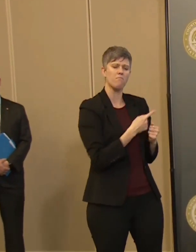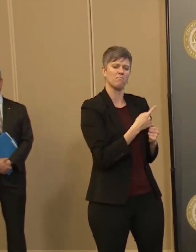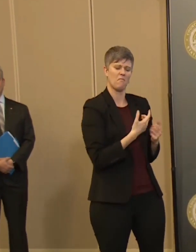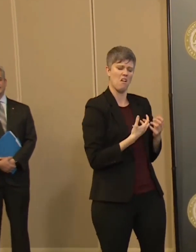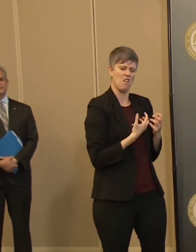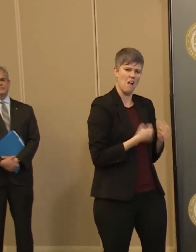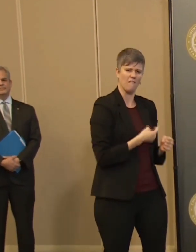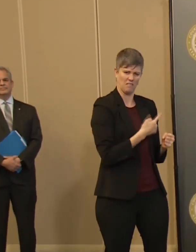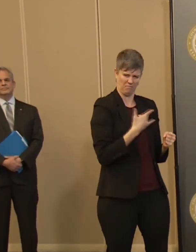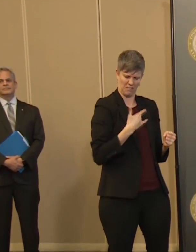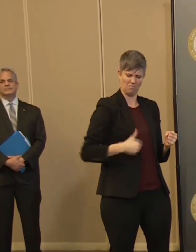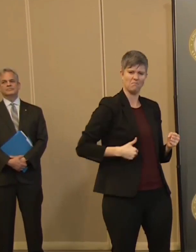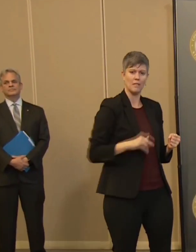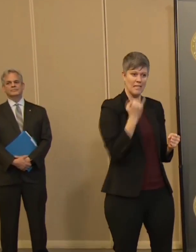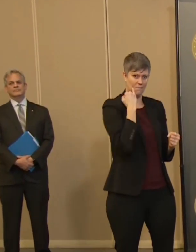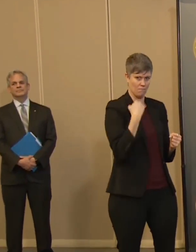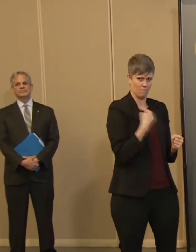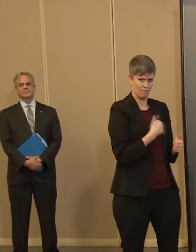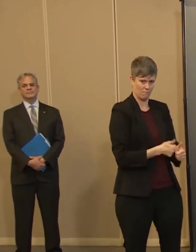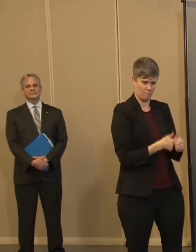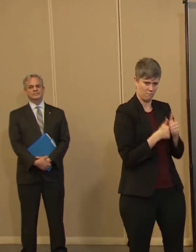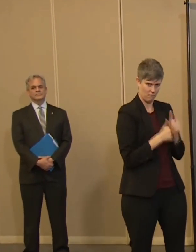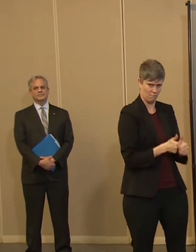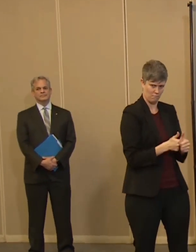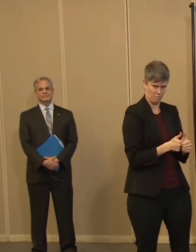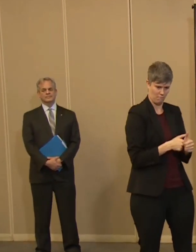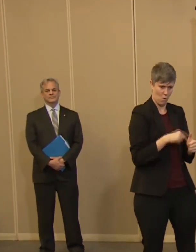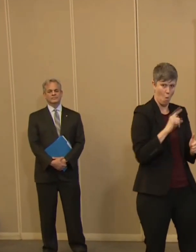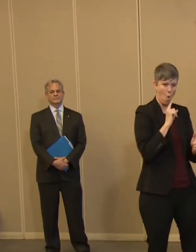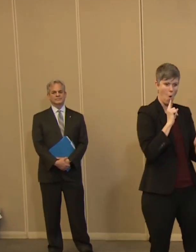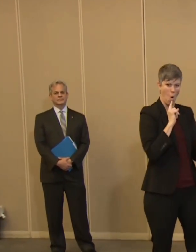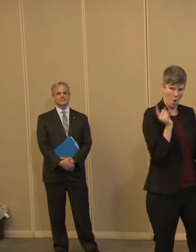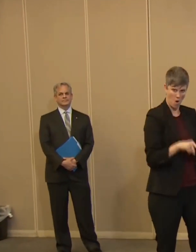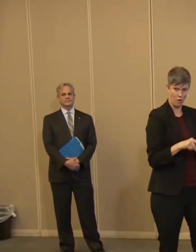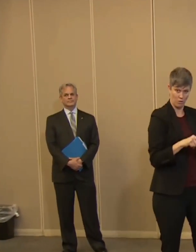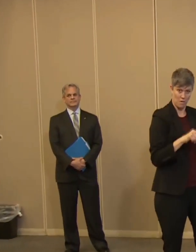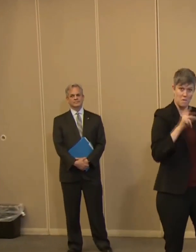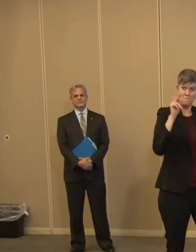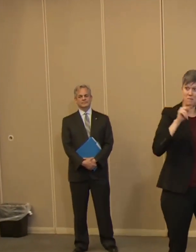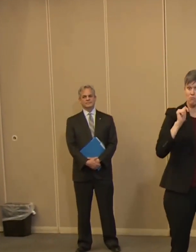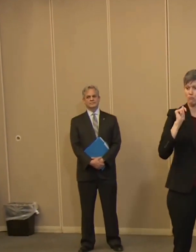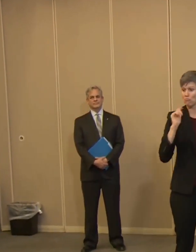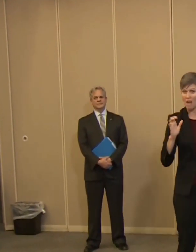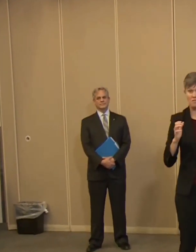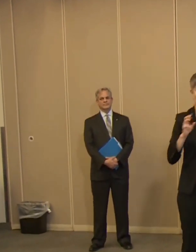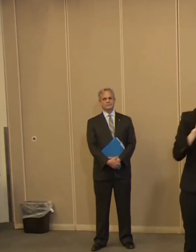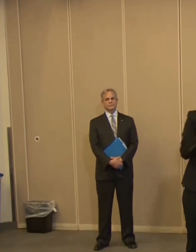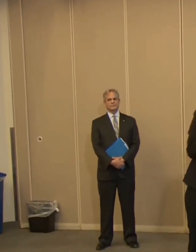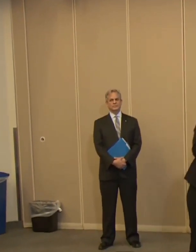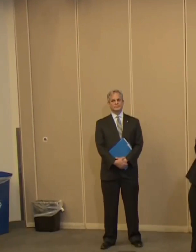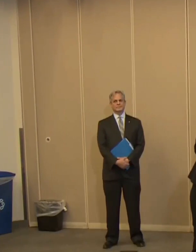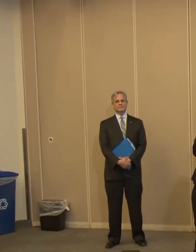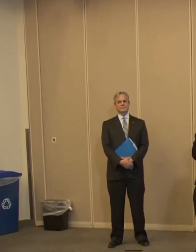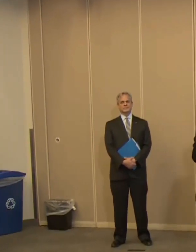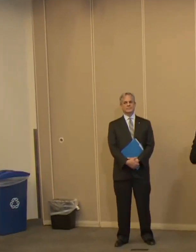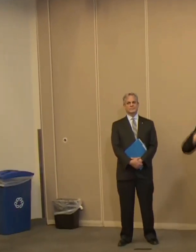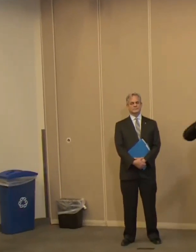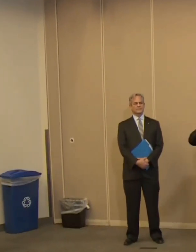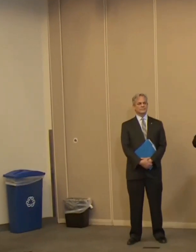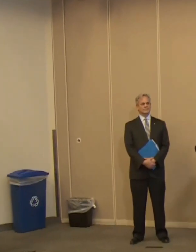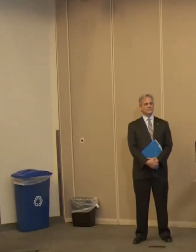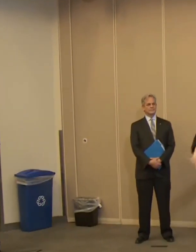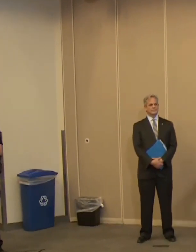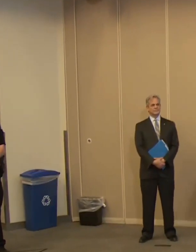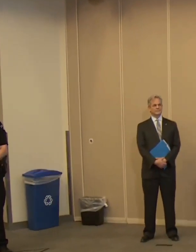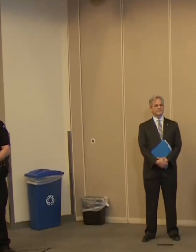compliance with these measures are you that people in, you know, Travis and Williamson County, City of Austin, and regionally will comply with